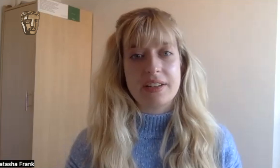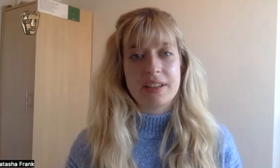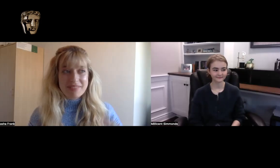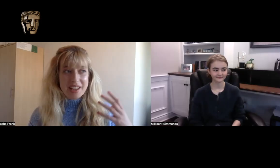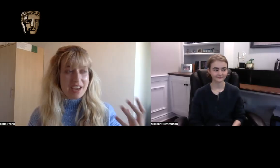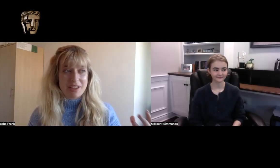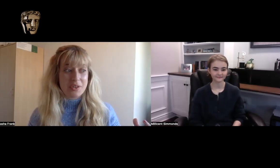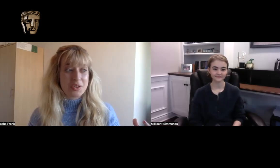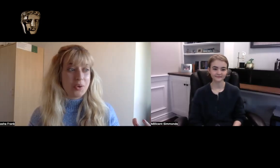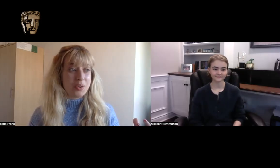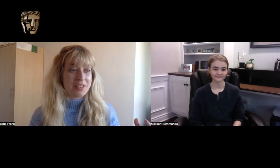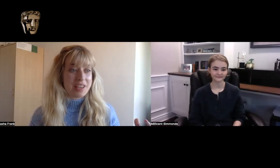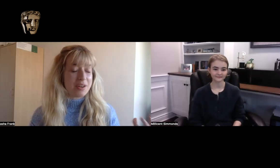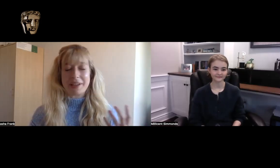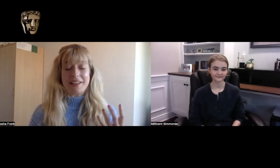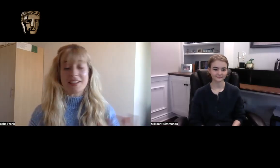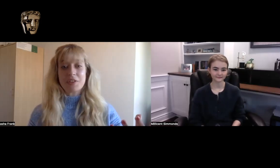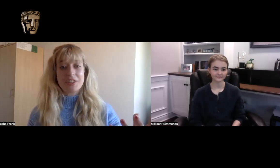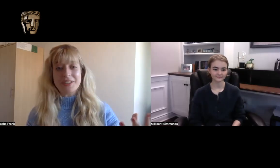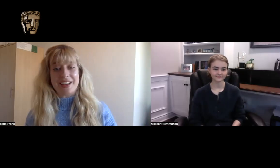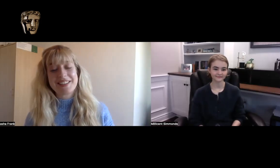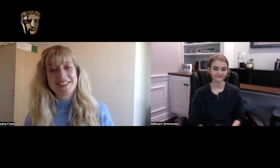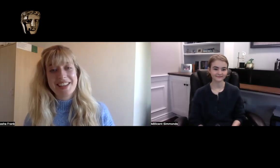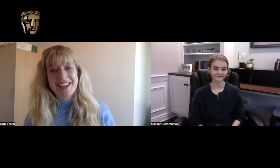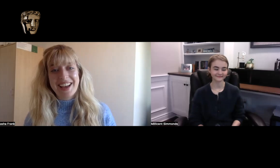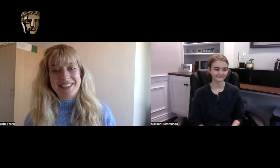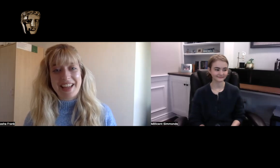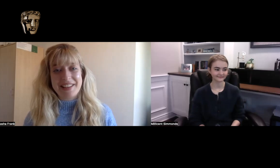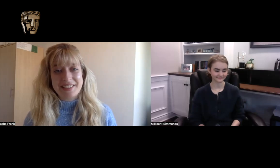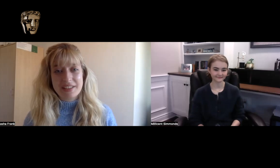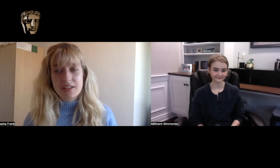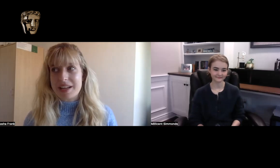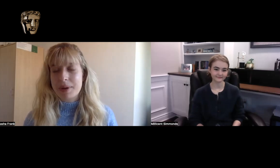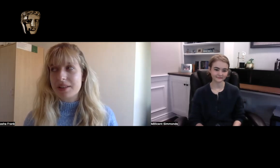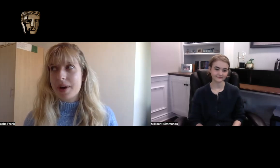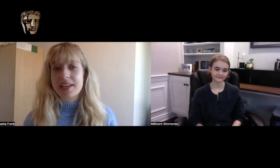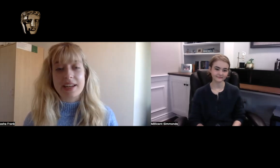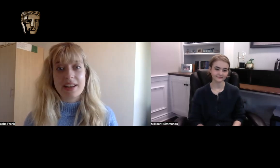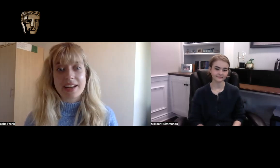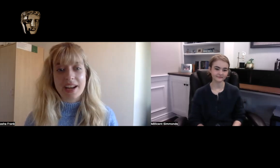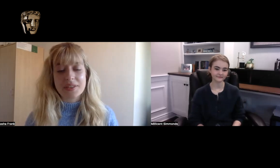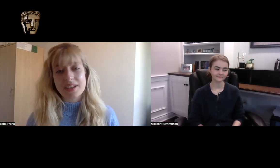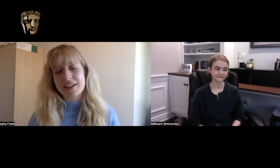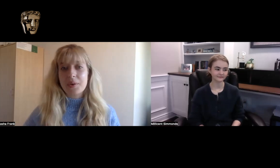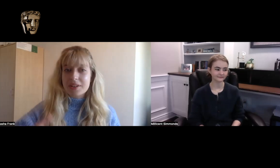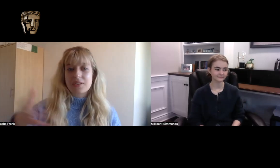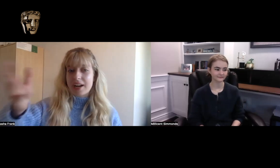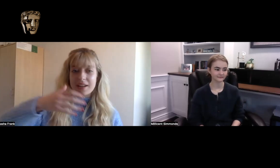hearing those scores and thinking oh my goodness I've got to do this and then slowly putting the work in and learning how to you know orchestrate and